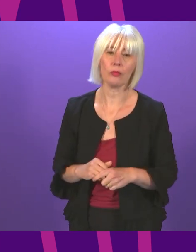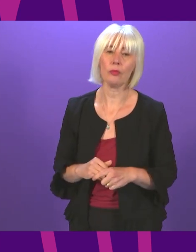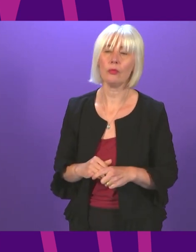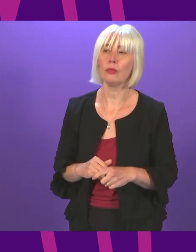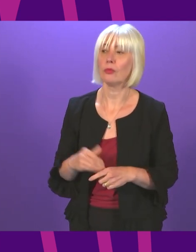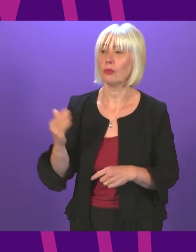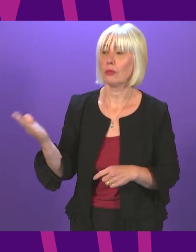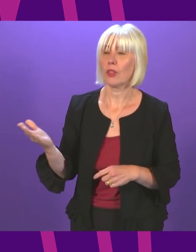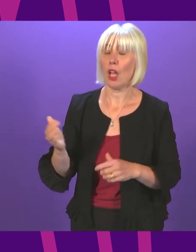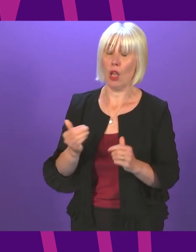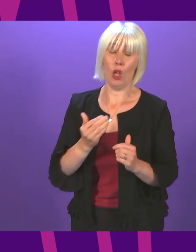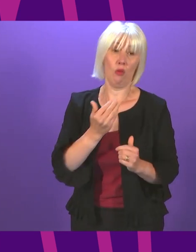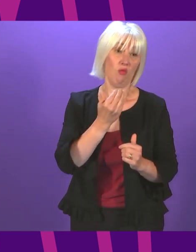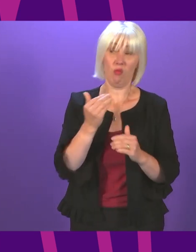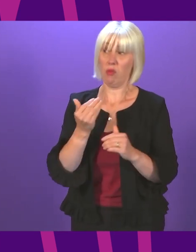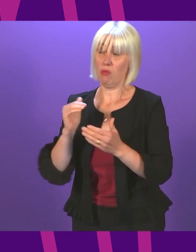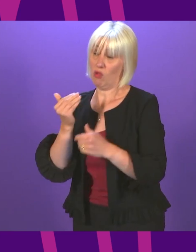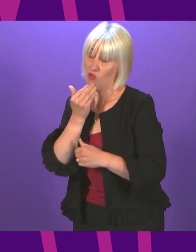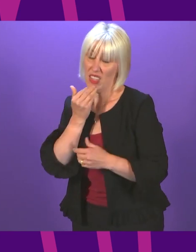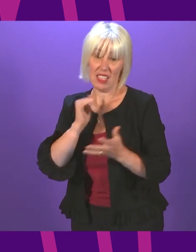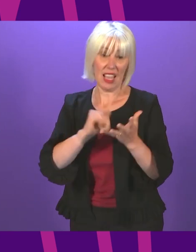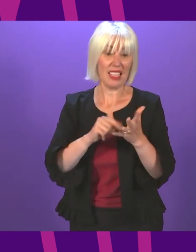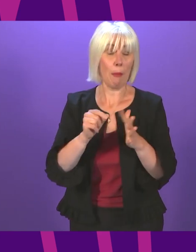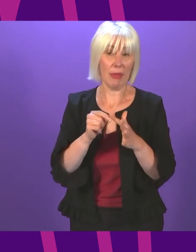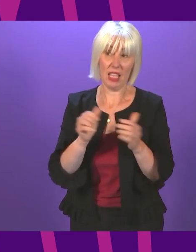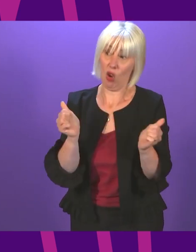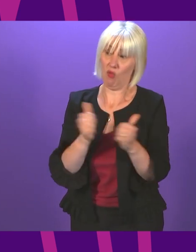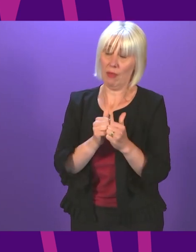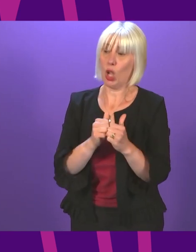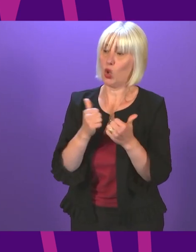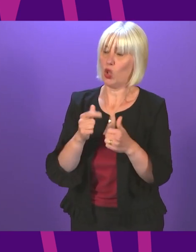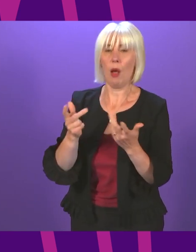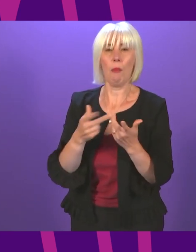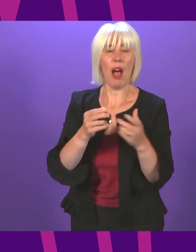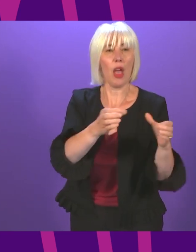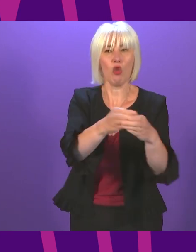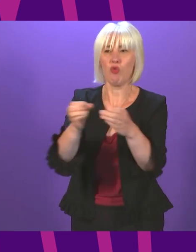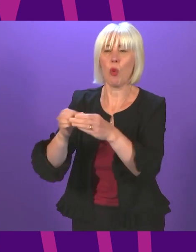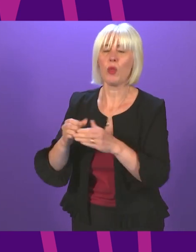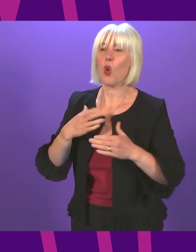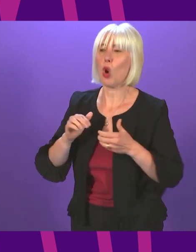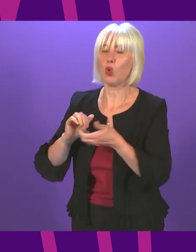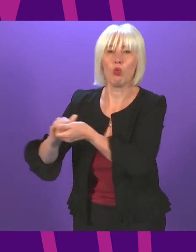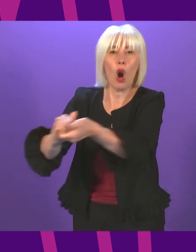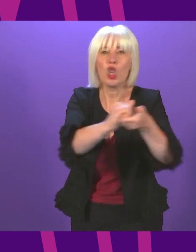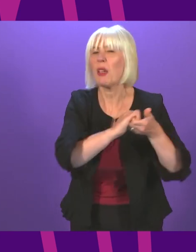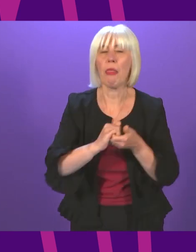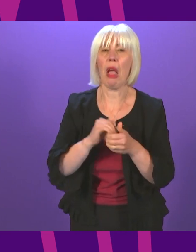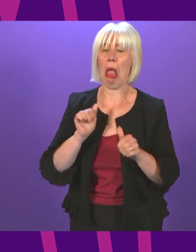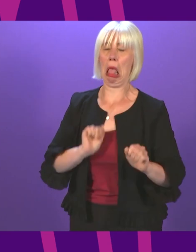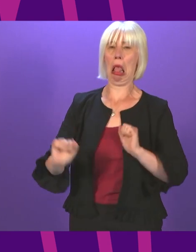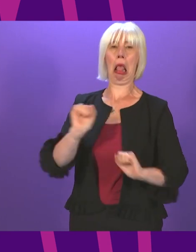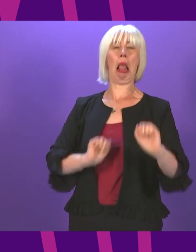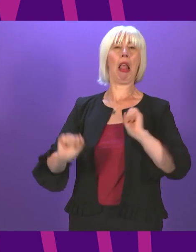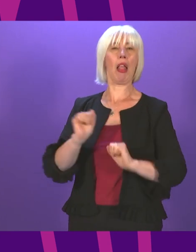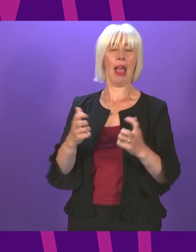the Green Party and the Scottish Government's welcome, particularly at a time when others in the chamber seem to be shying away from working collaboratively to address with urgency